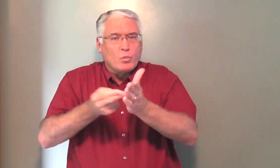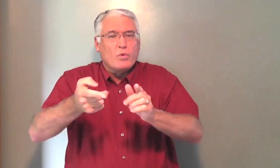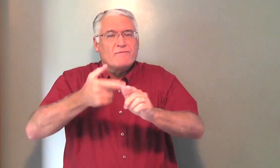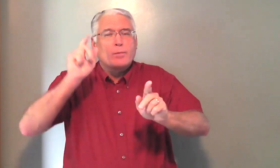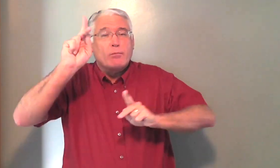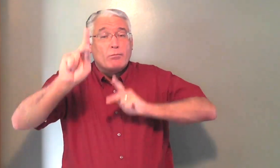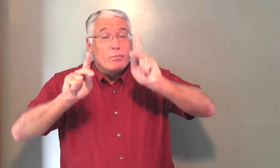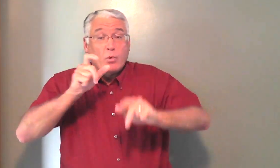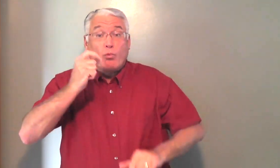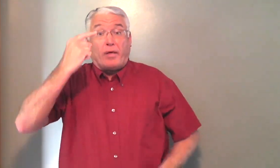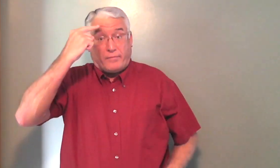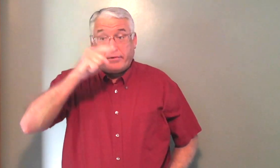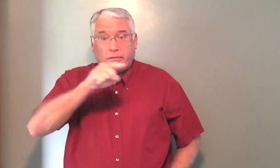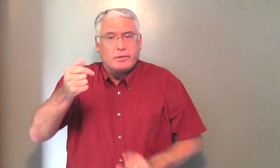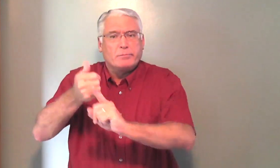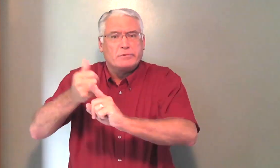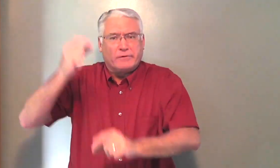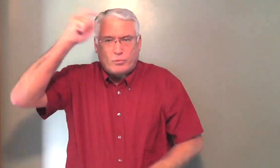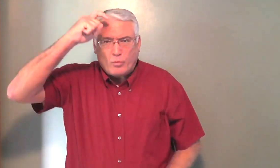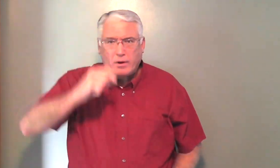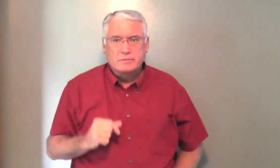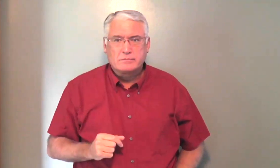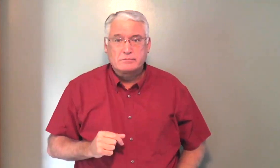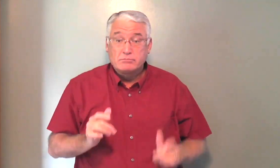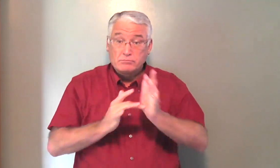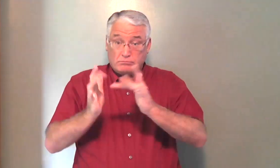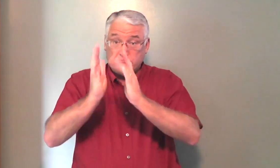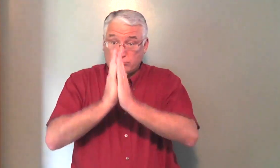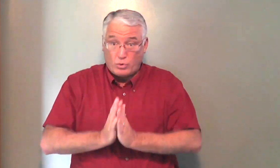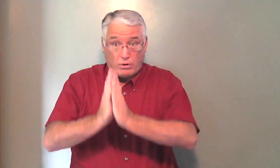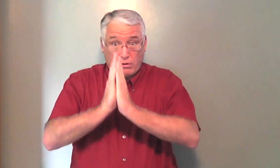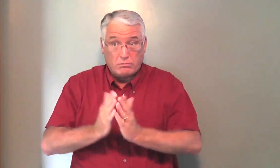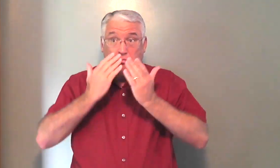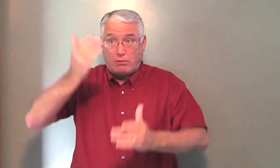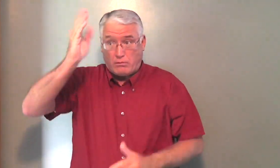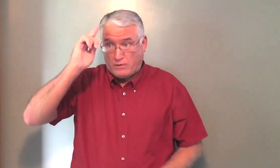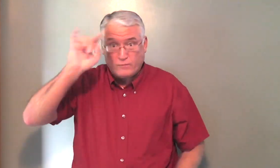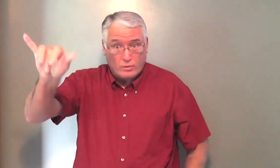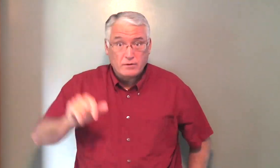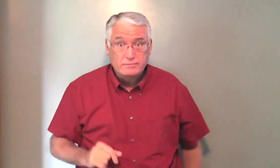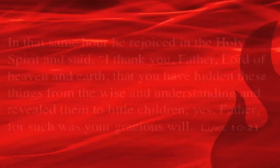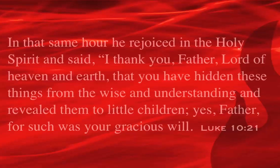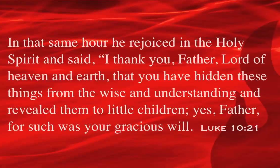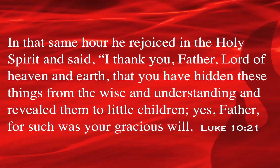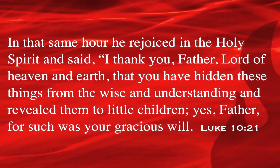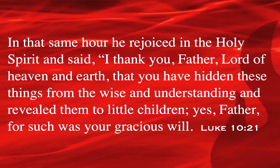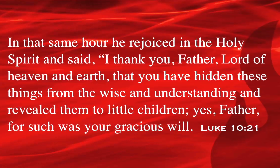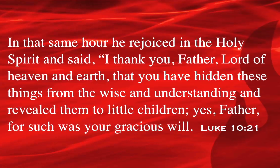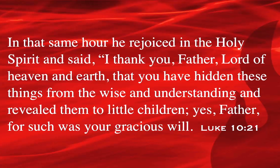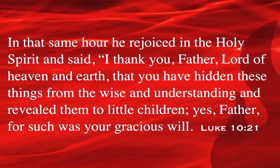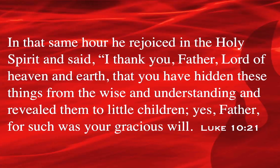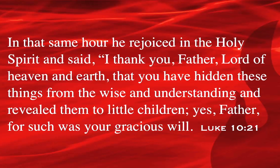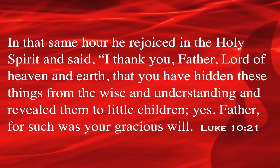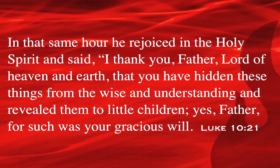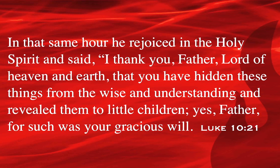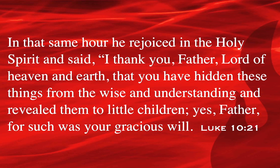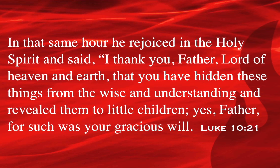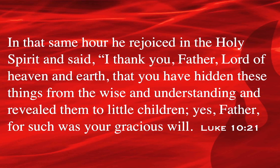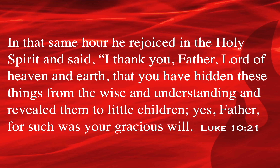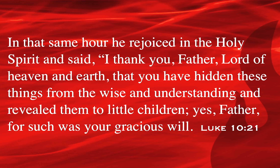has things that are a mystery of the truth, and he hides things from the wise, and Jesus thanks him for that. In that same hour, he rejoiced in the